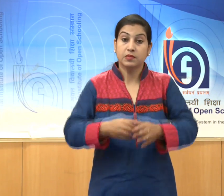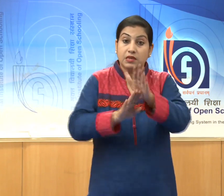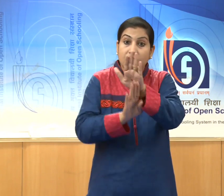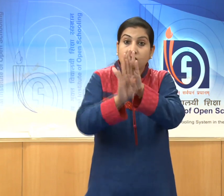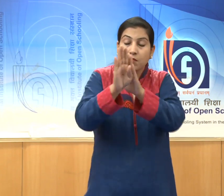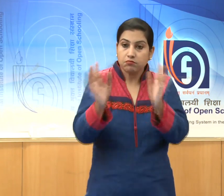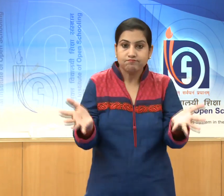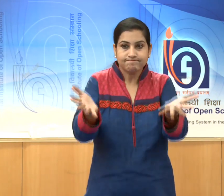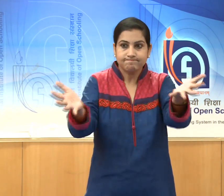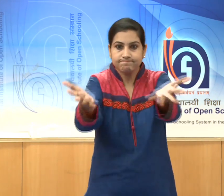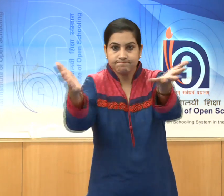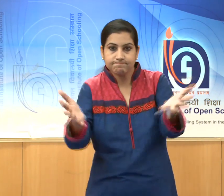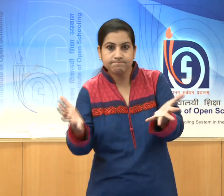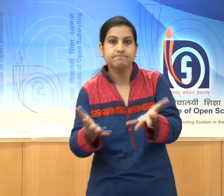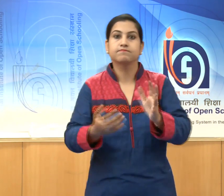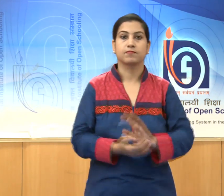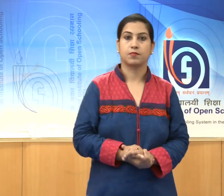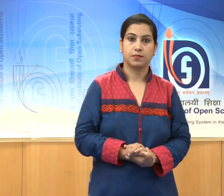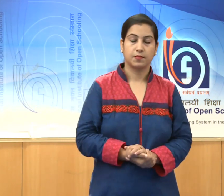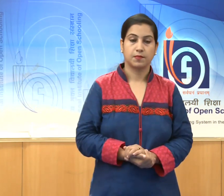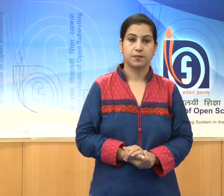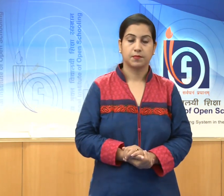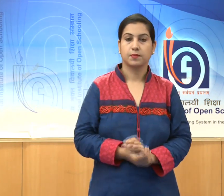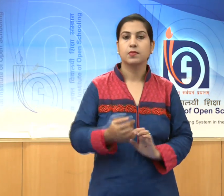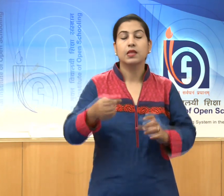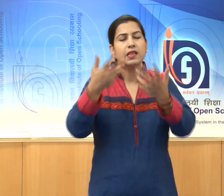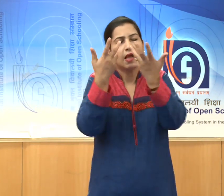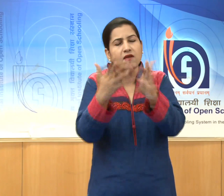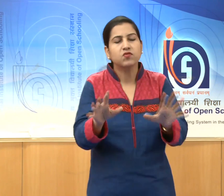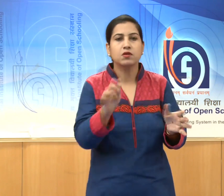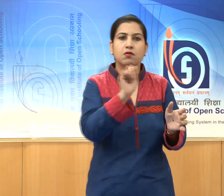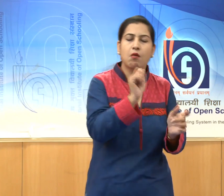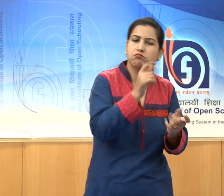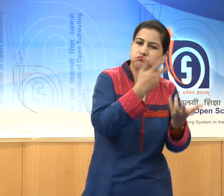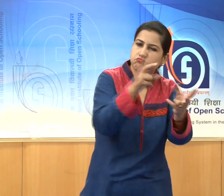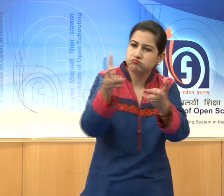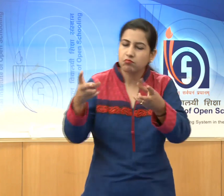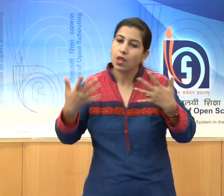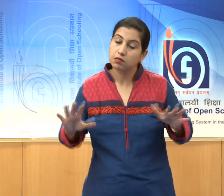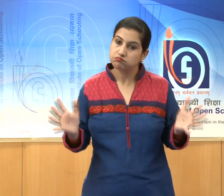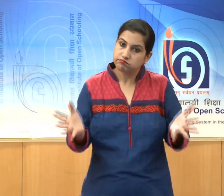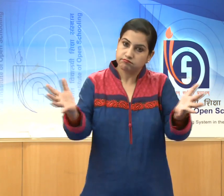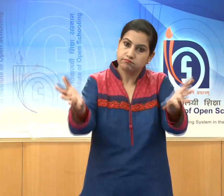in every field, including